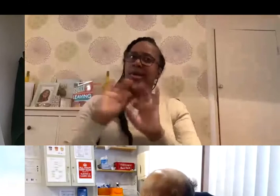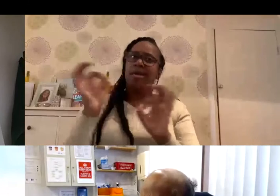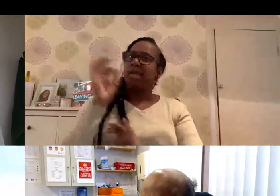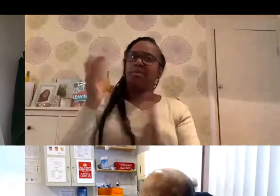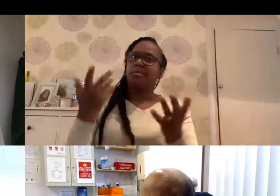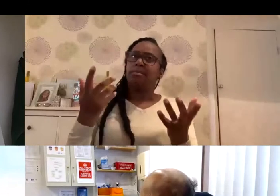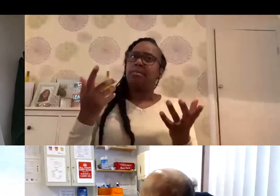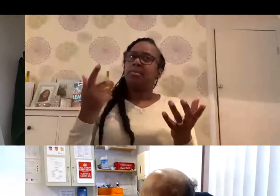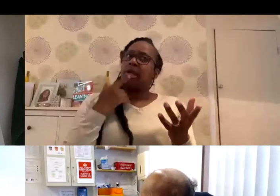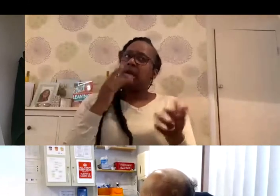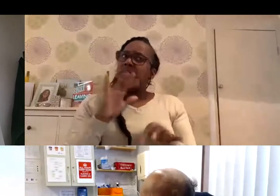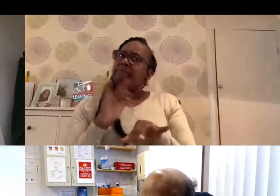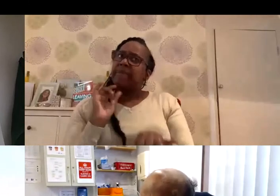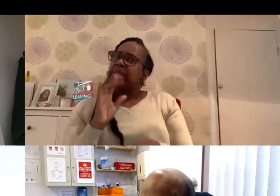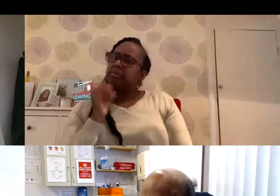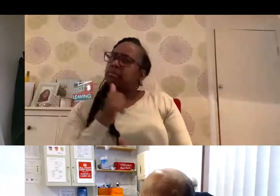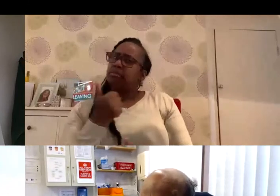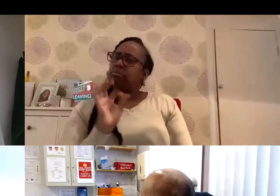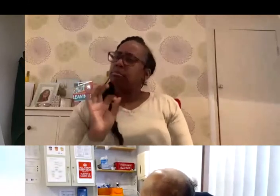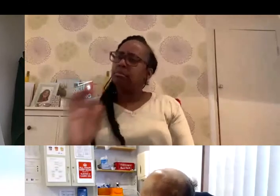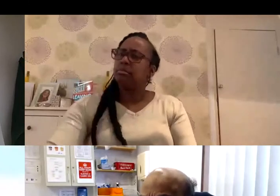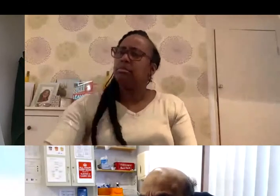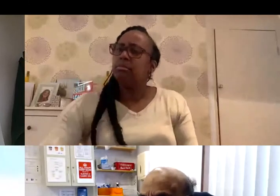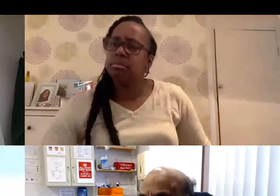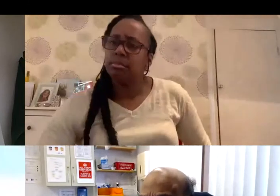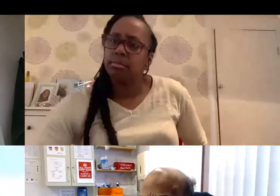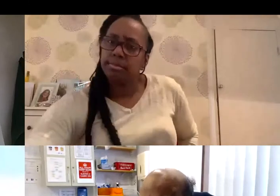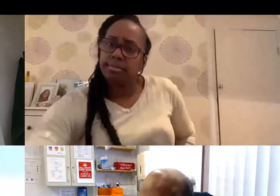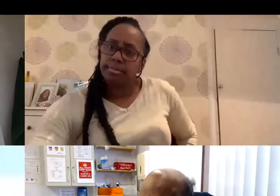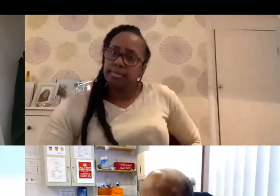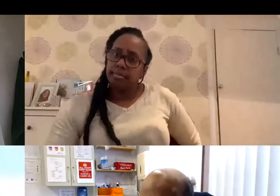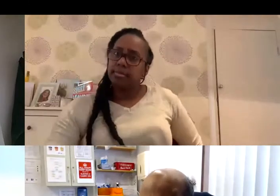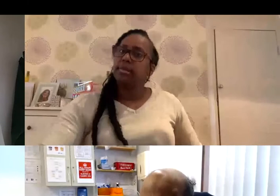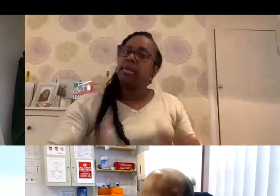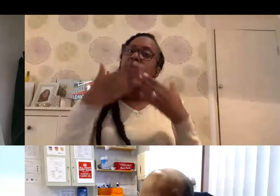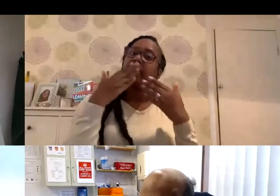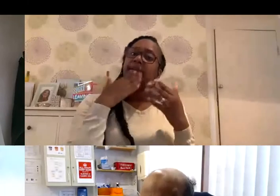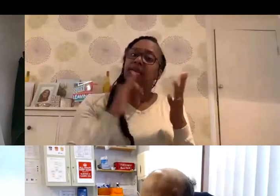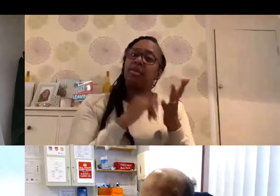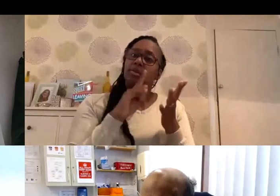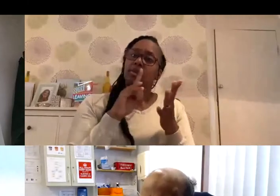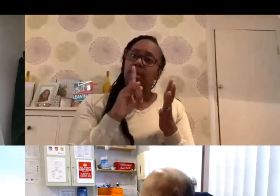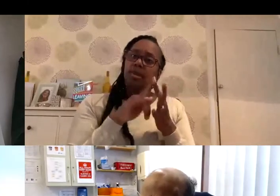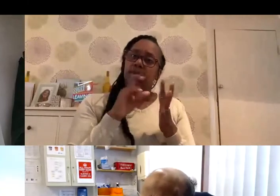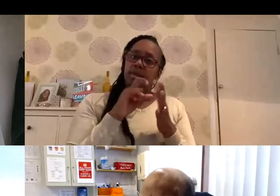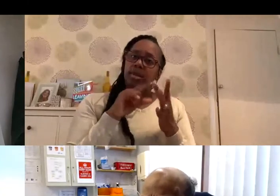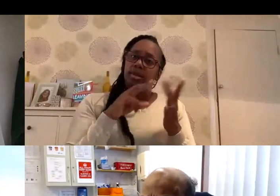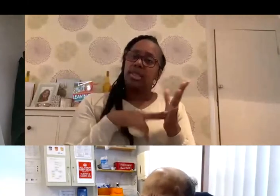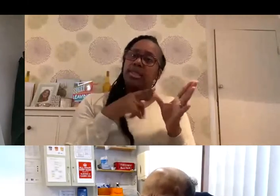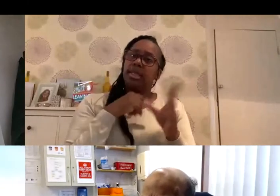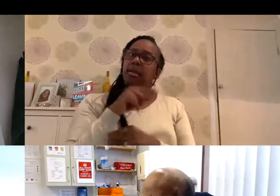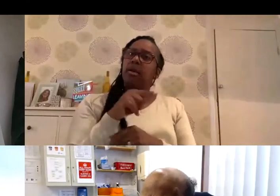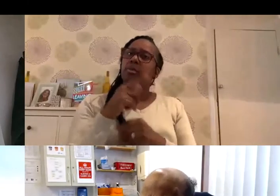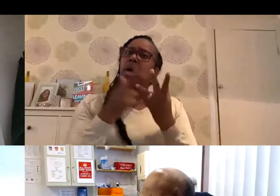it not being effective or anything like that. Thanks, Sedina. That's really helpful. Thank you, Sedina and Vasa. And I can